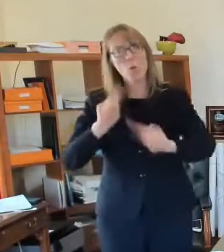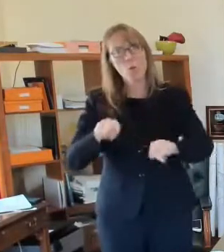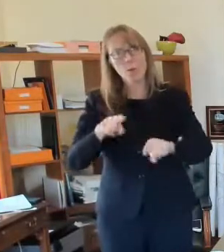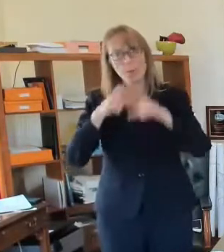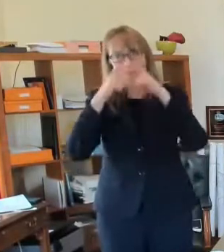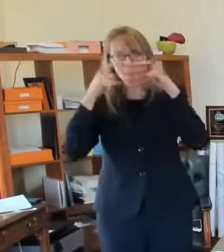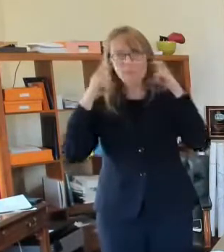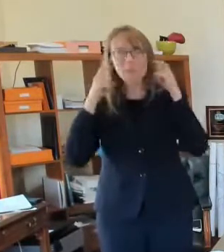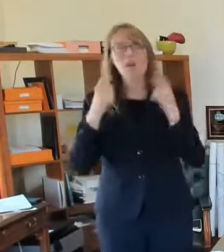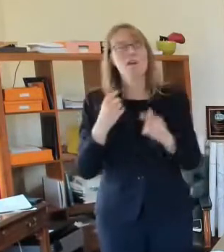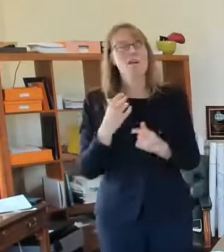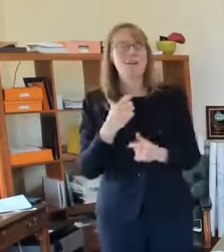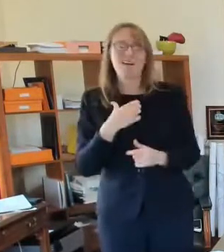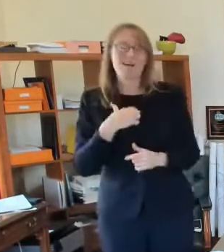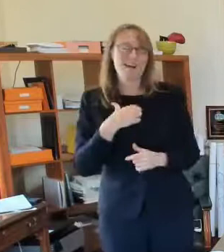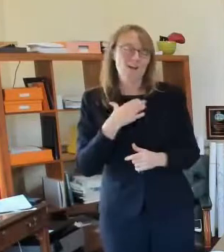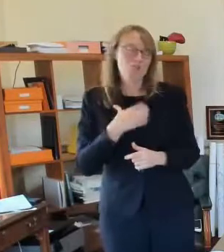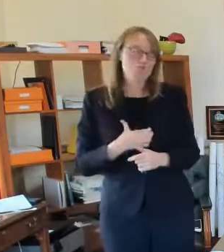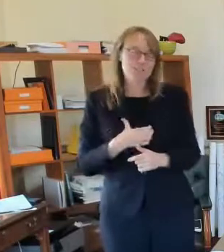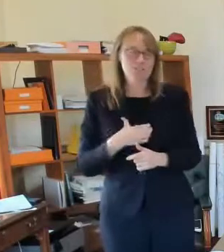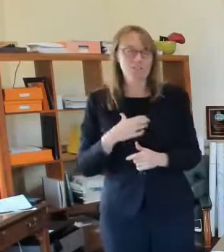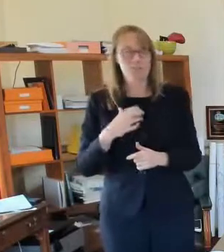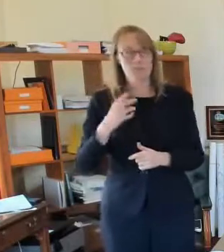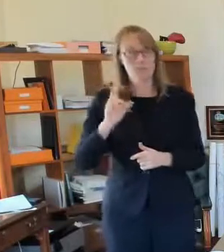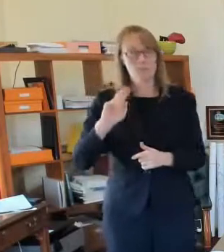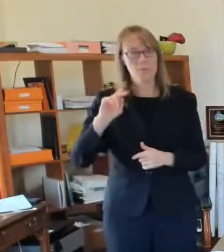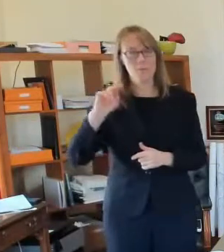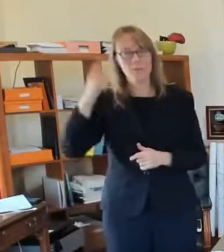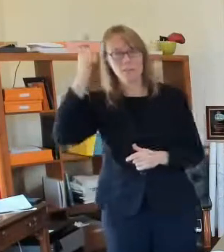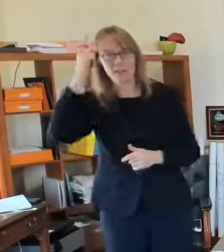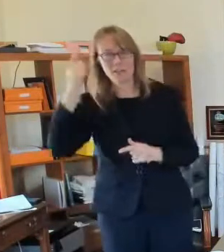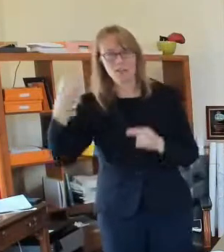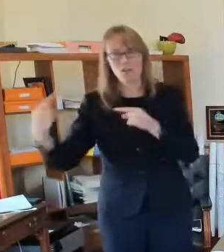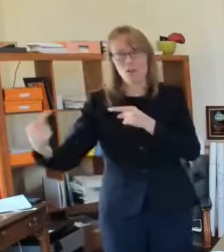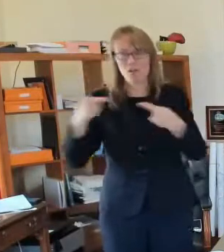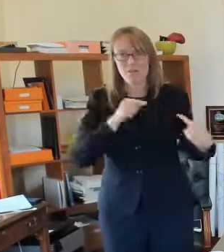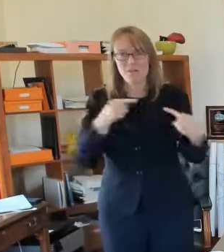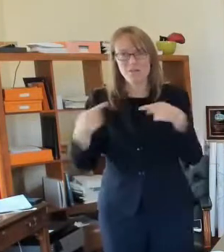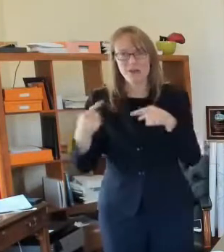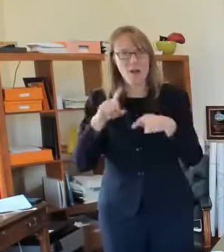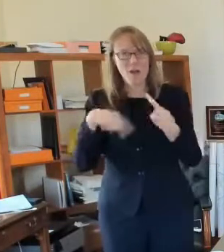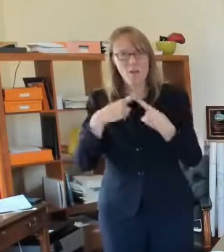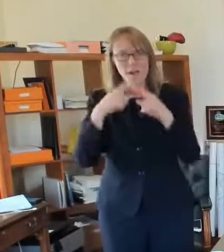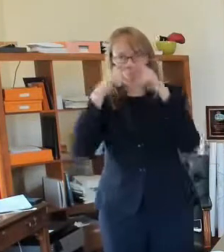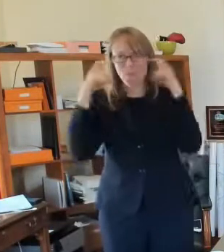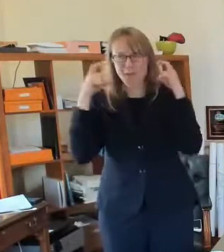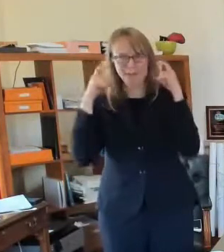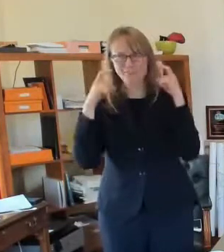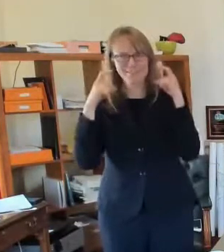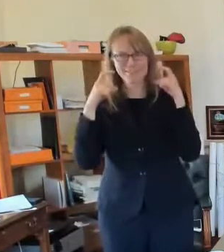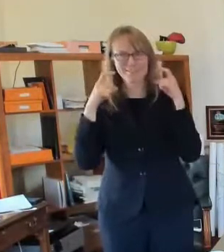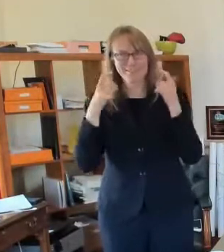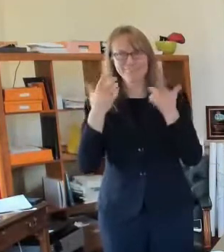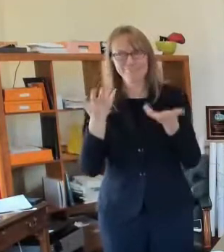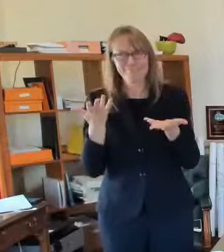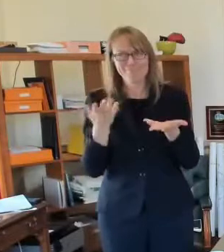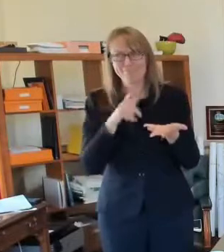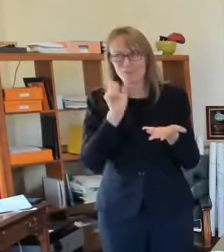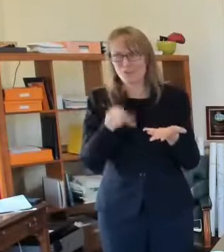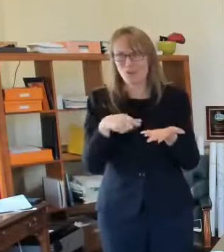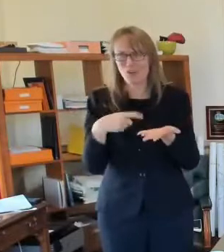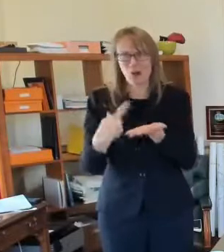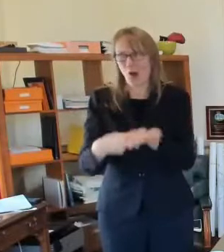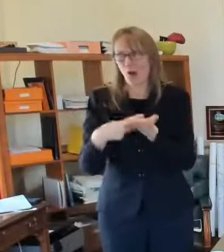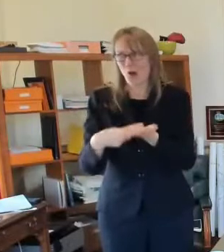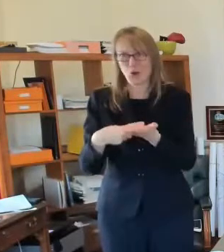politicized in the way that they have been but i think at this point in time just wear your mask socially